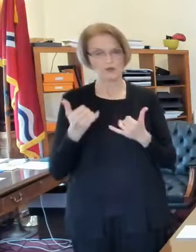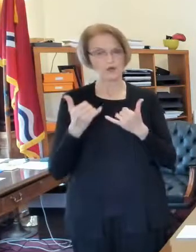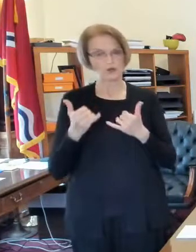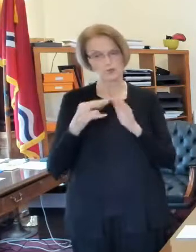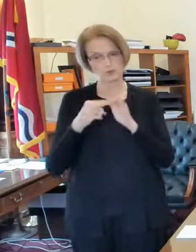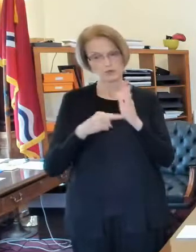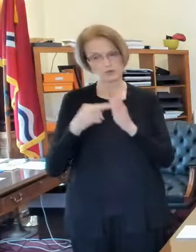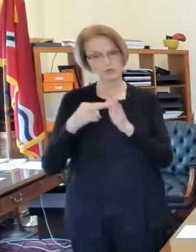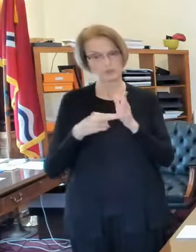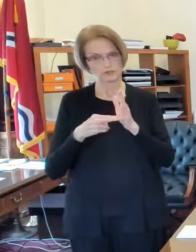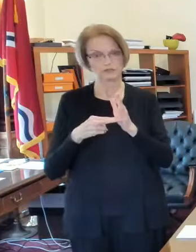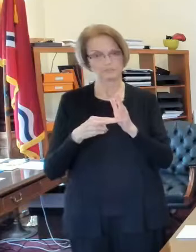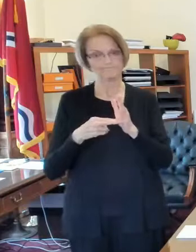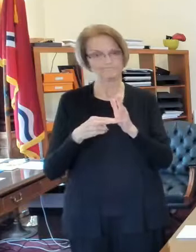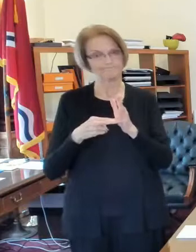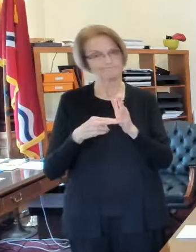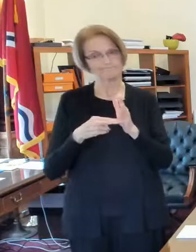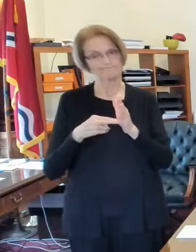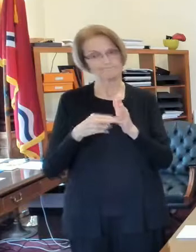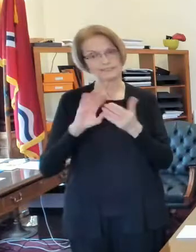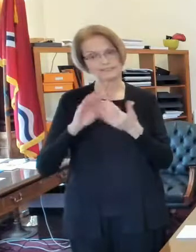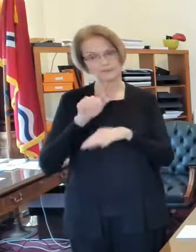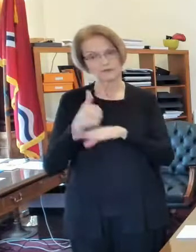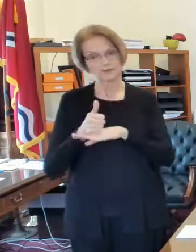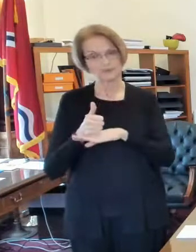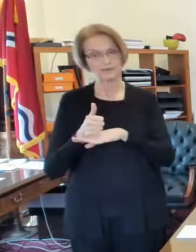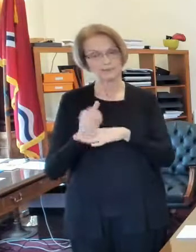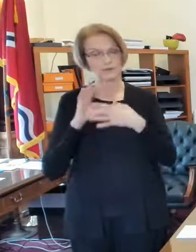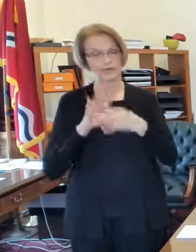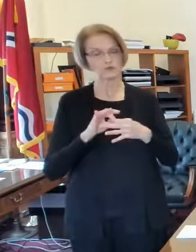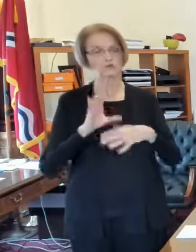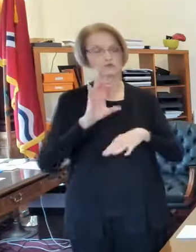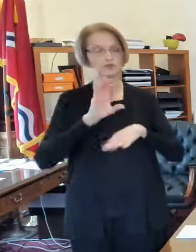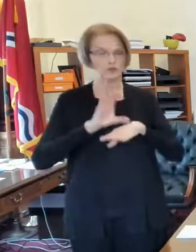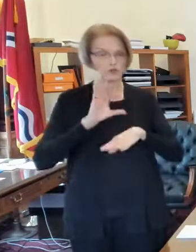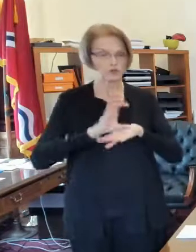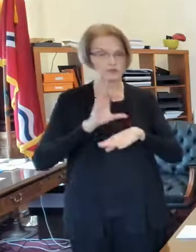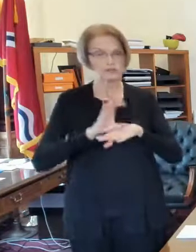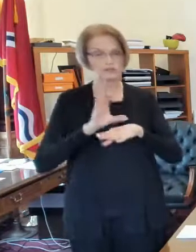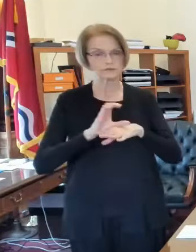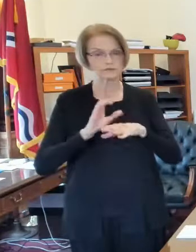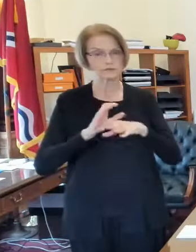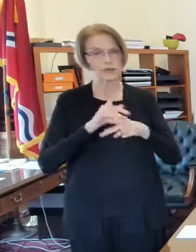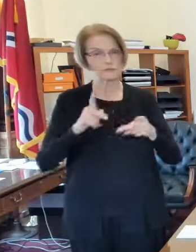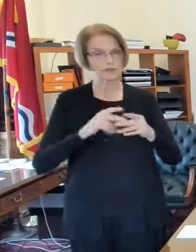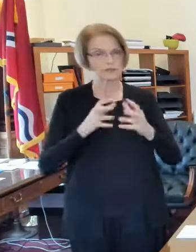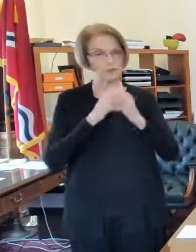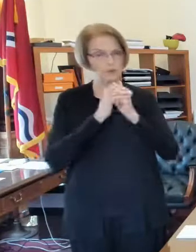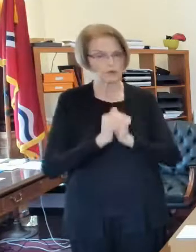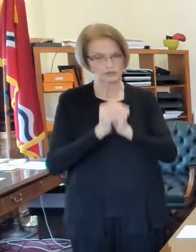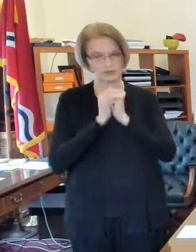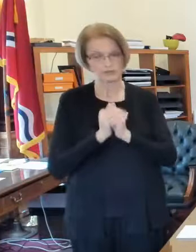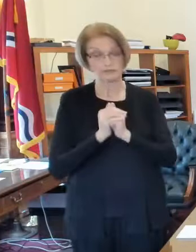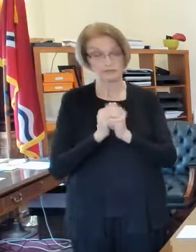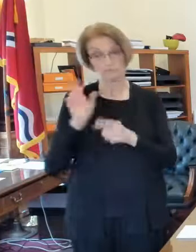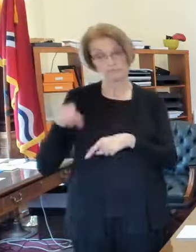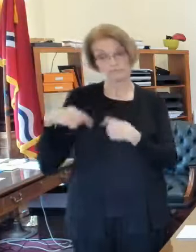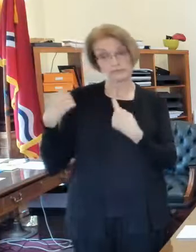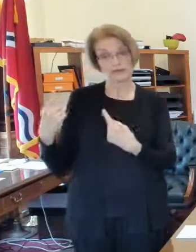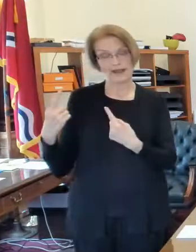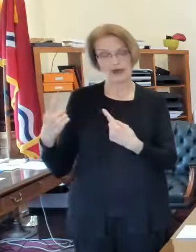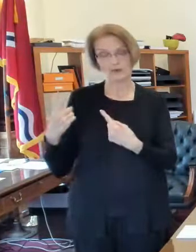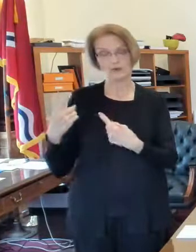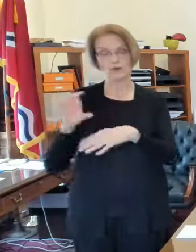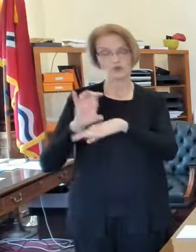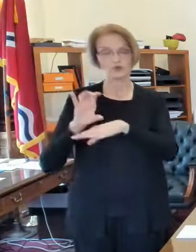city has in place for churches and houses of worship so um to date um churches have not been deemed to be uh or determined